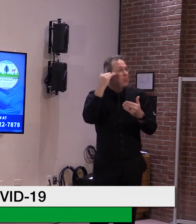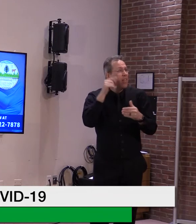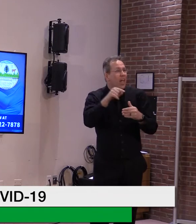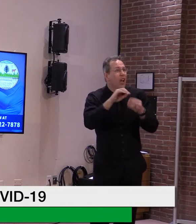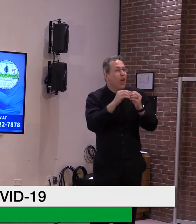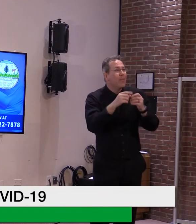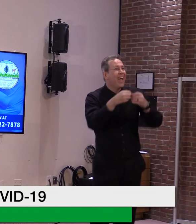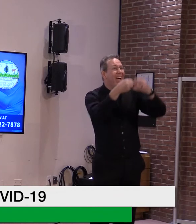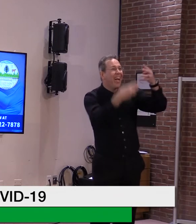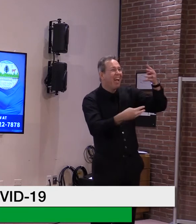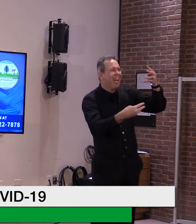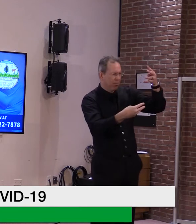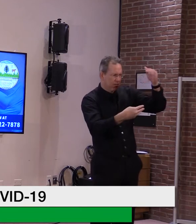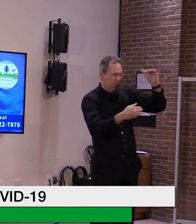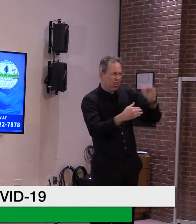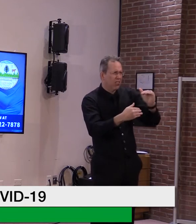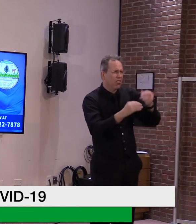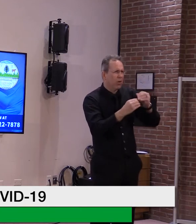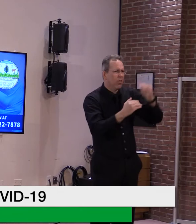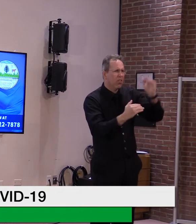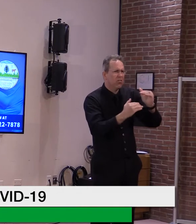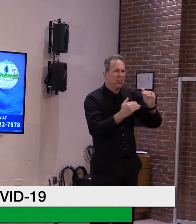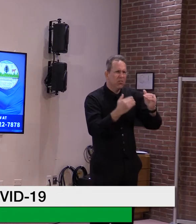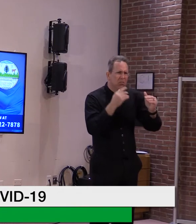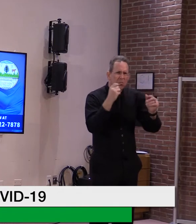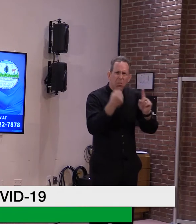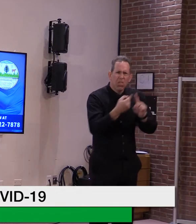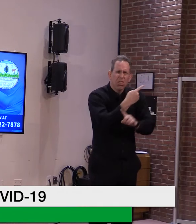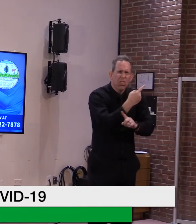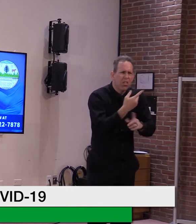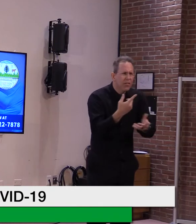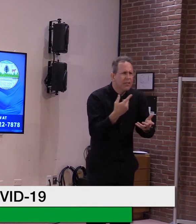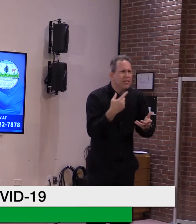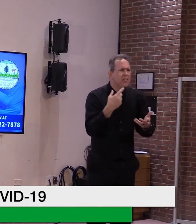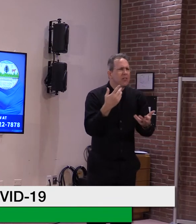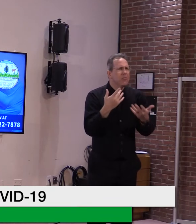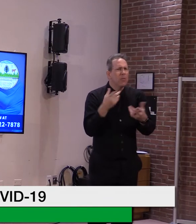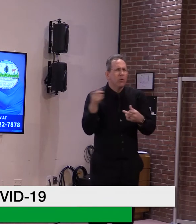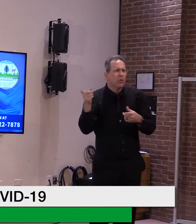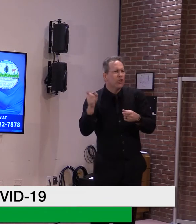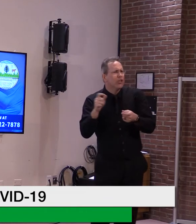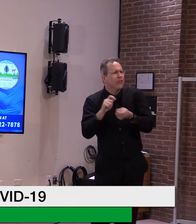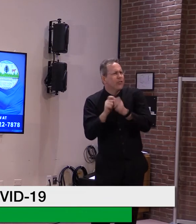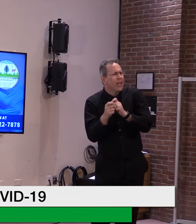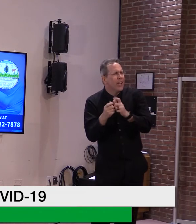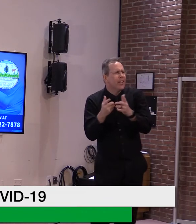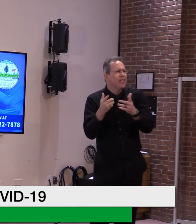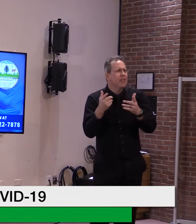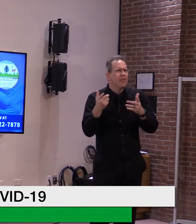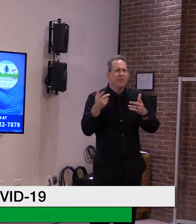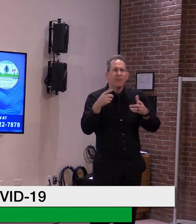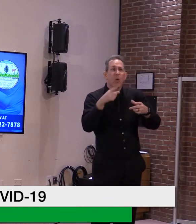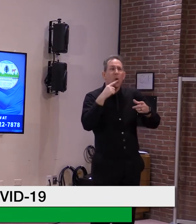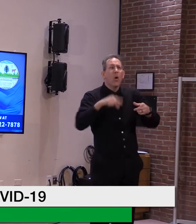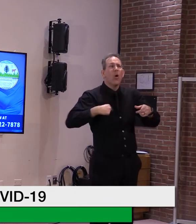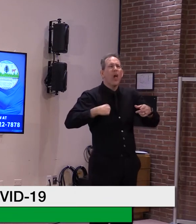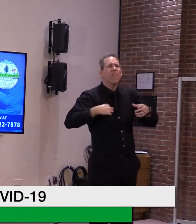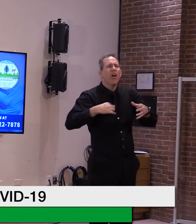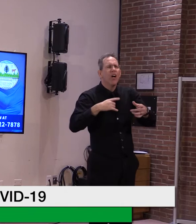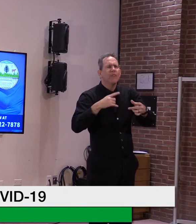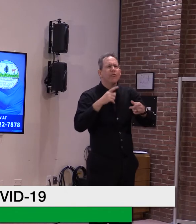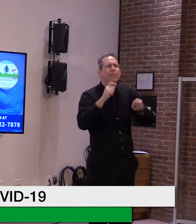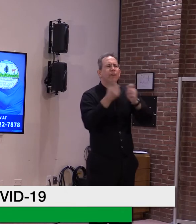but a very quick change from previous statements about eligibility. So do you think it's possible there was kind of confusion